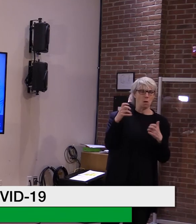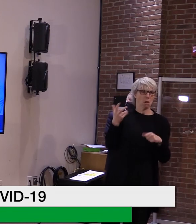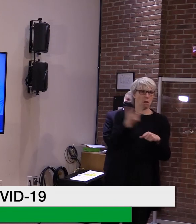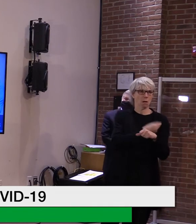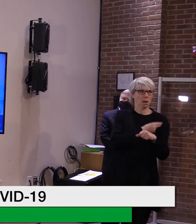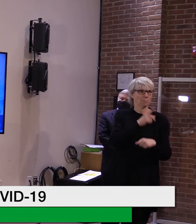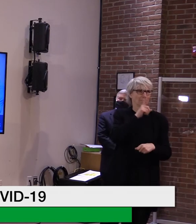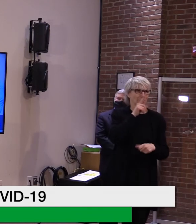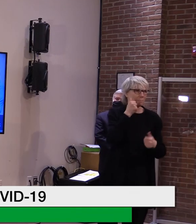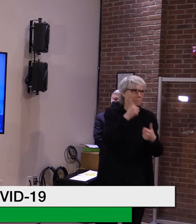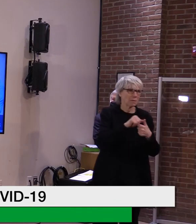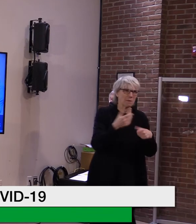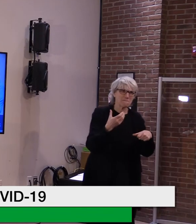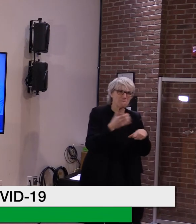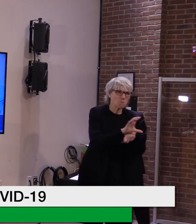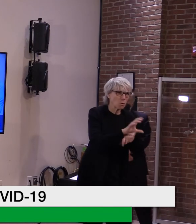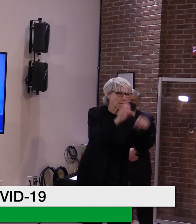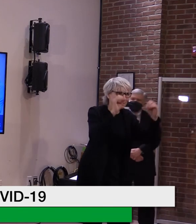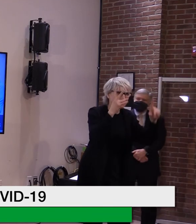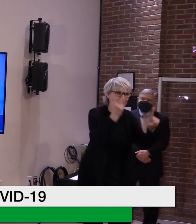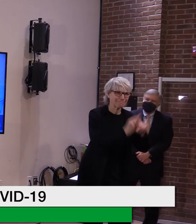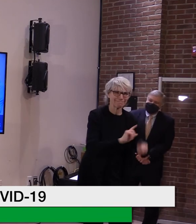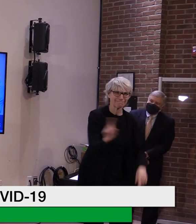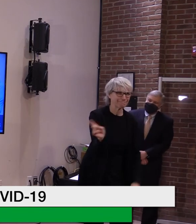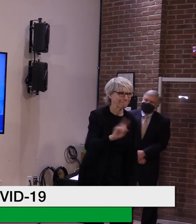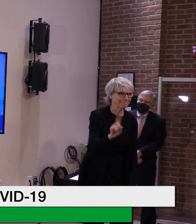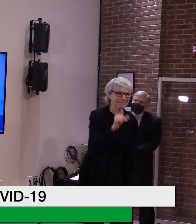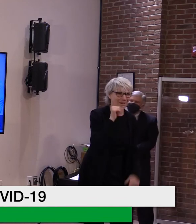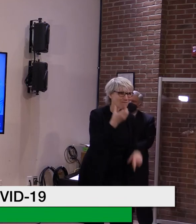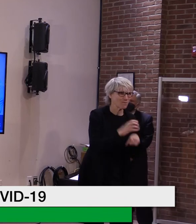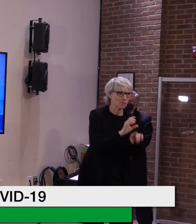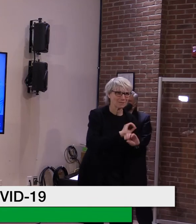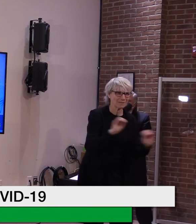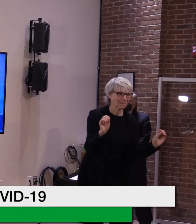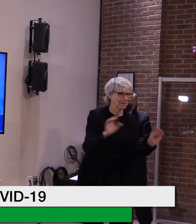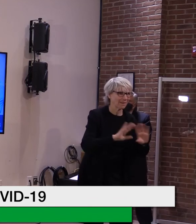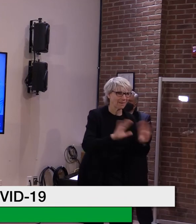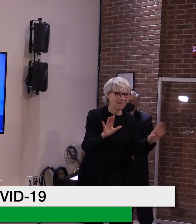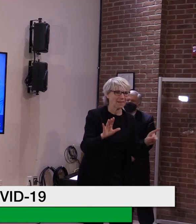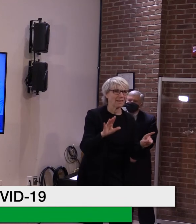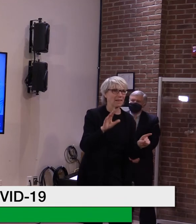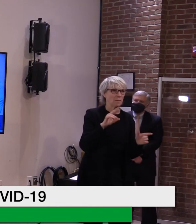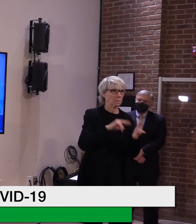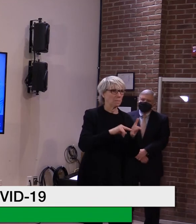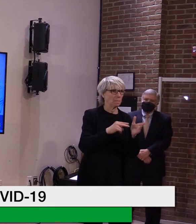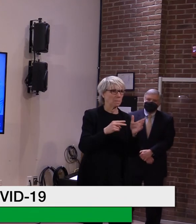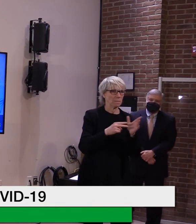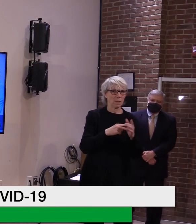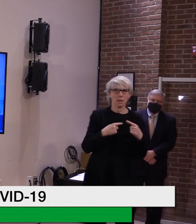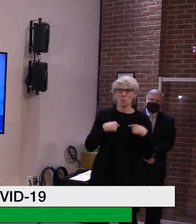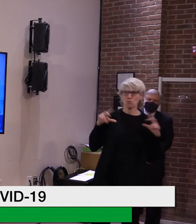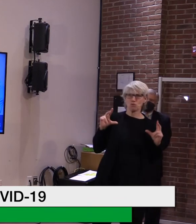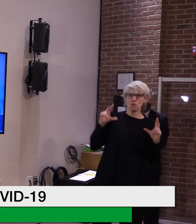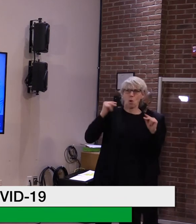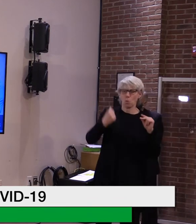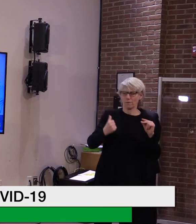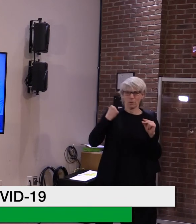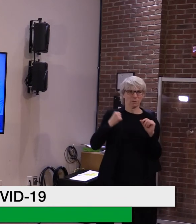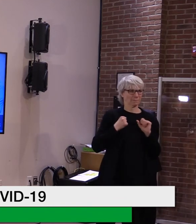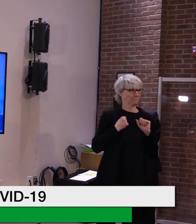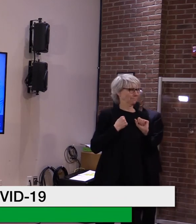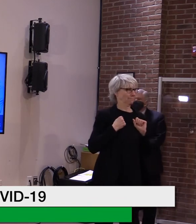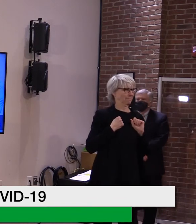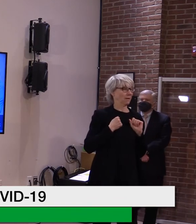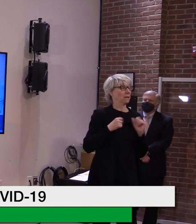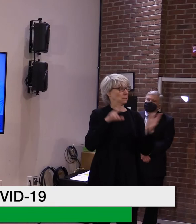we're not forcing teachers, uh, to receive a vaccination. So I'm not sure how they would refuse as a signup